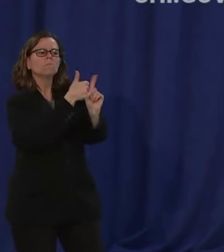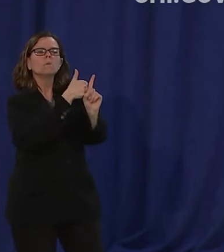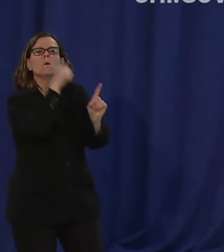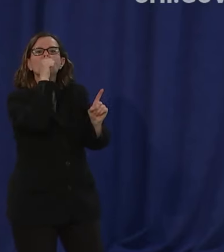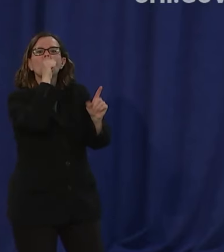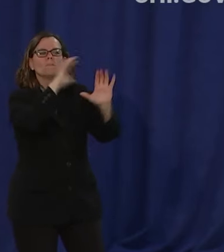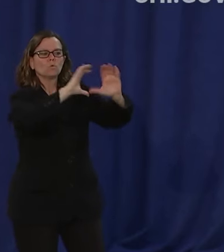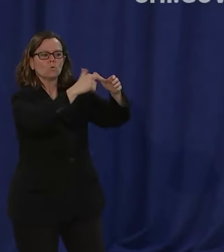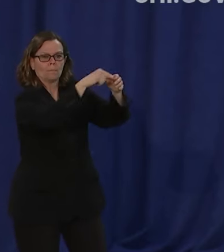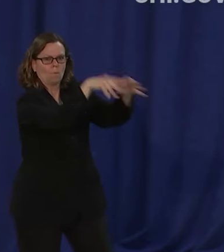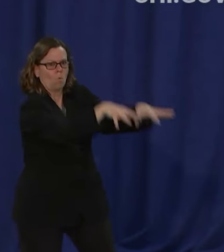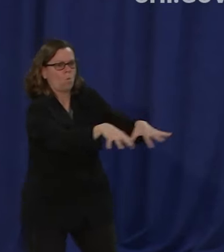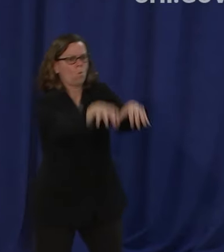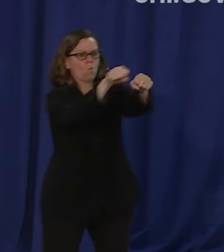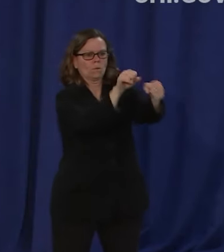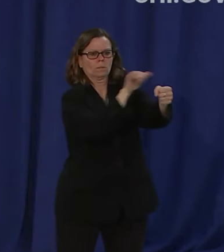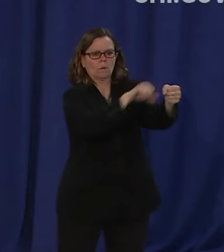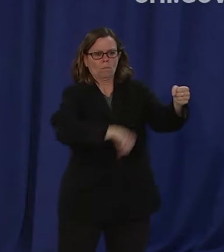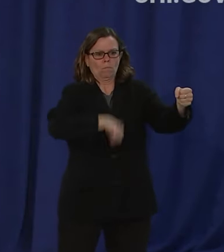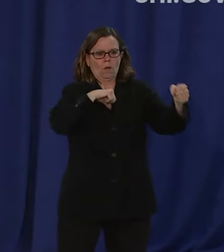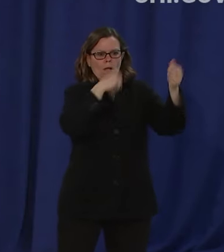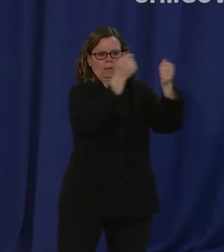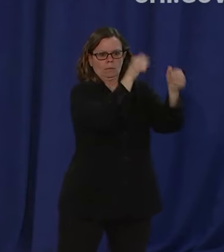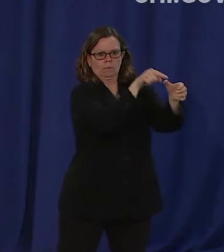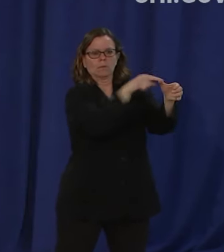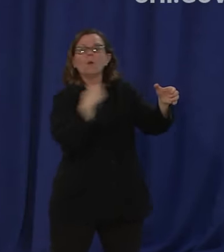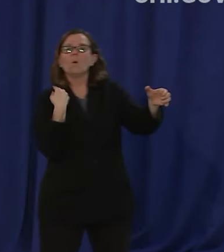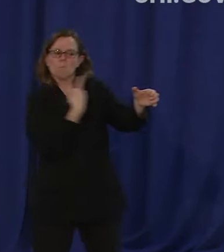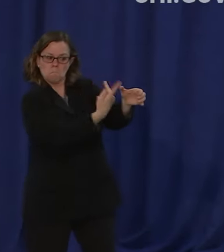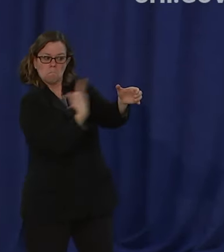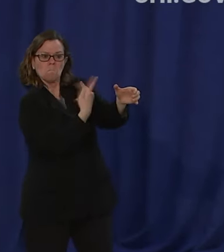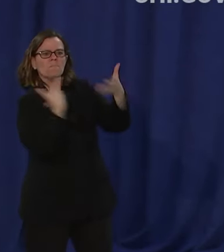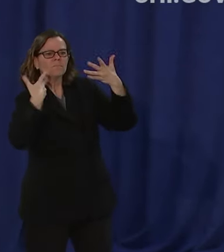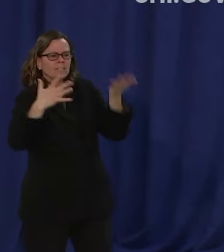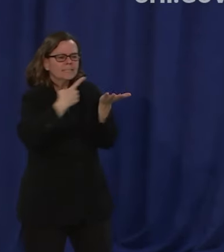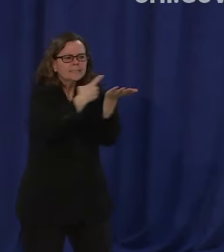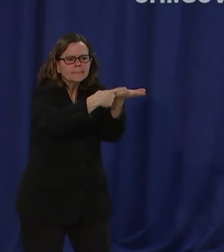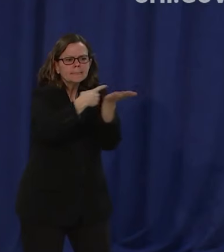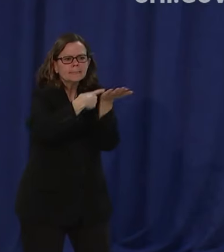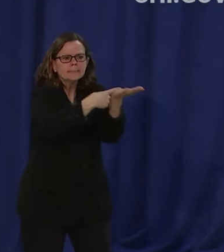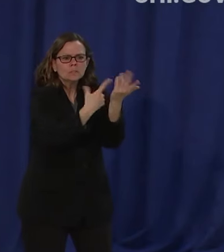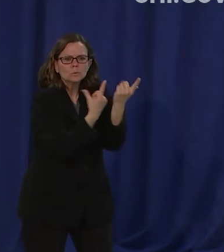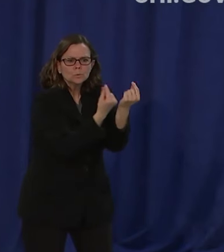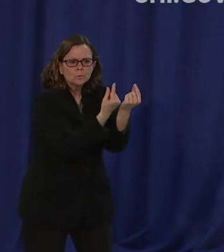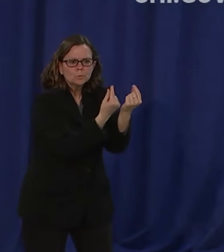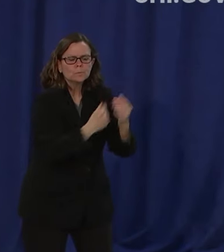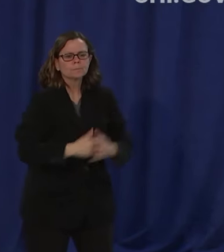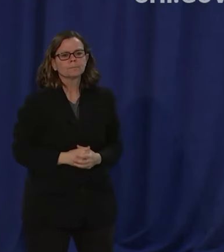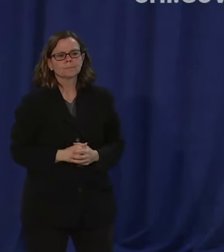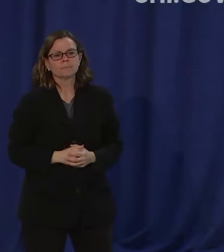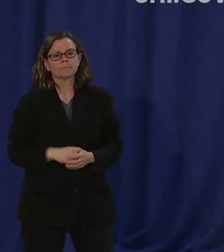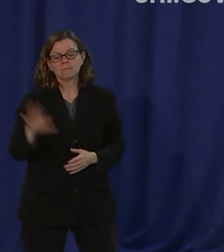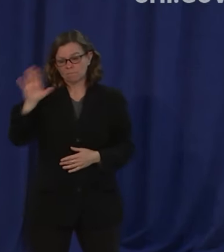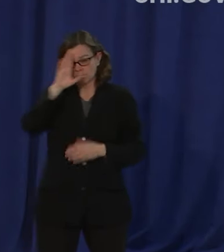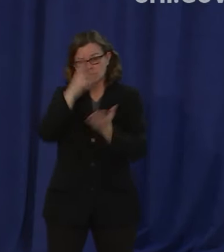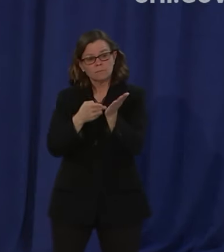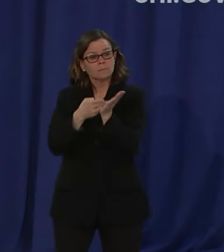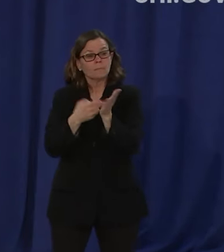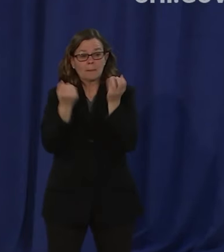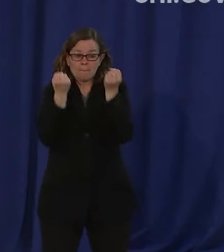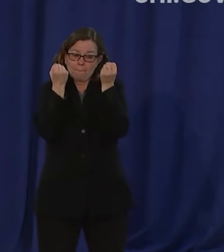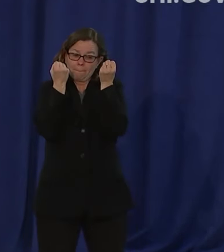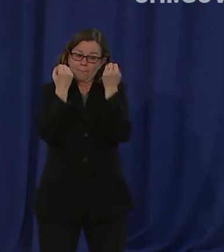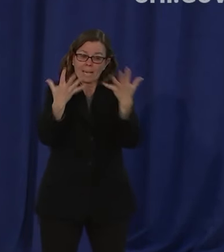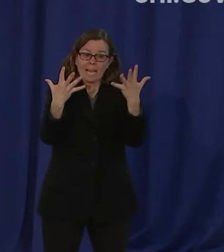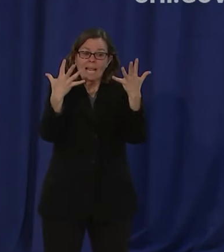and and certainly what at our urging make a determination but with all of these things all these large events we have to be guided by the